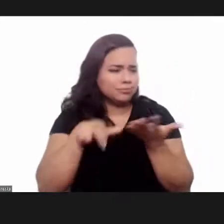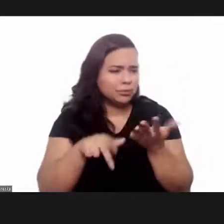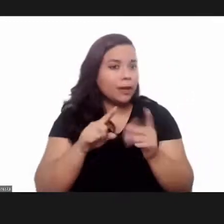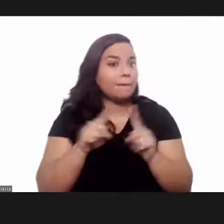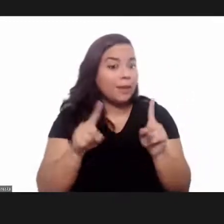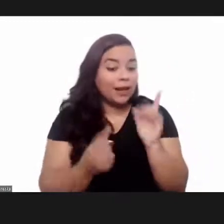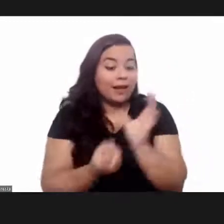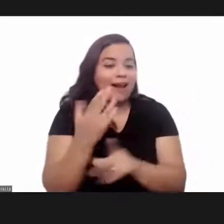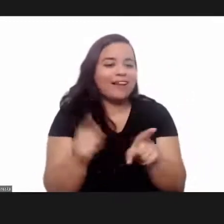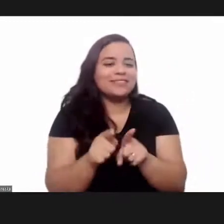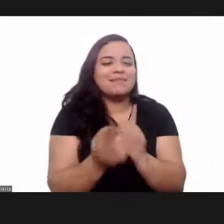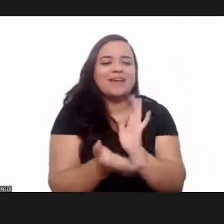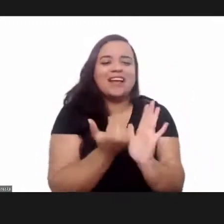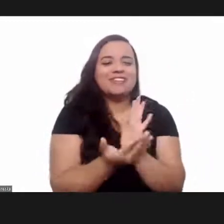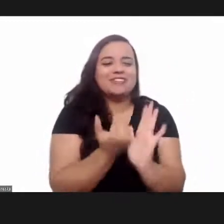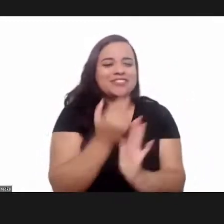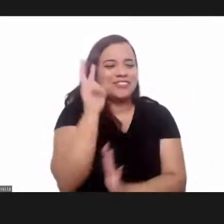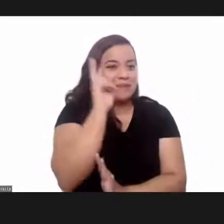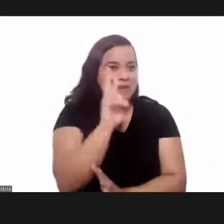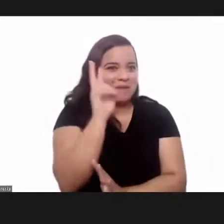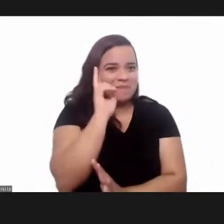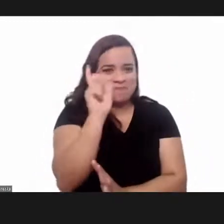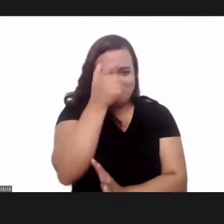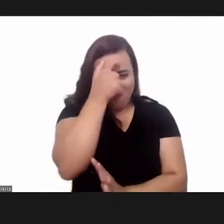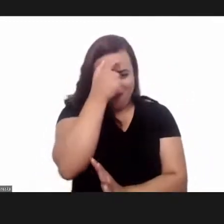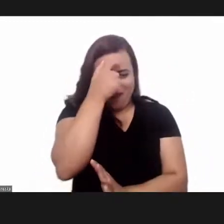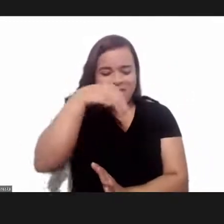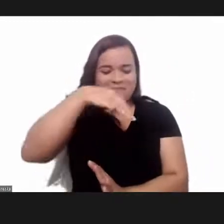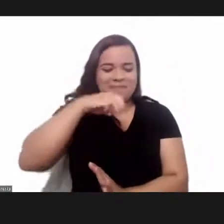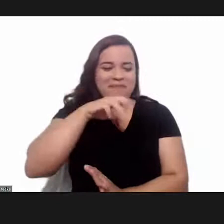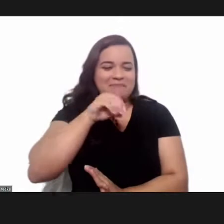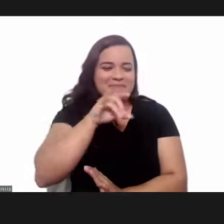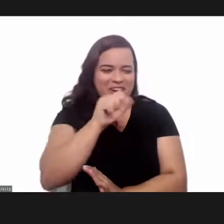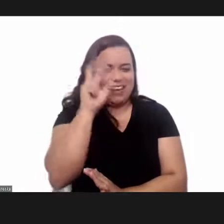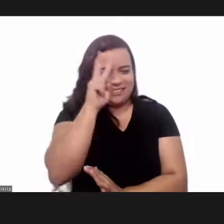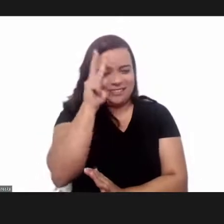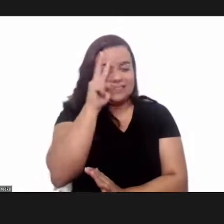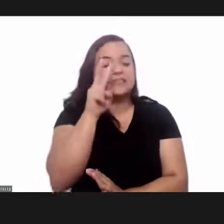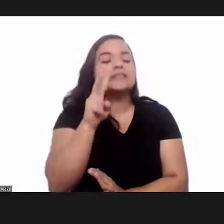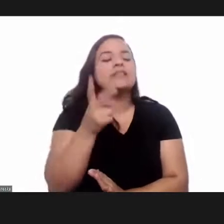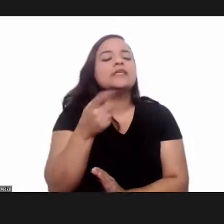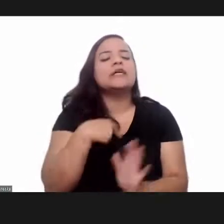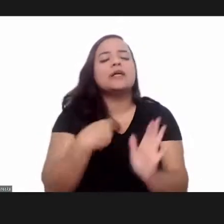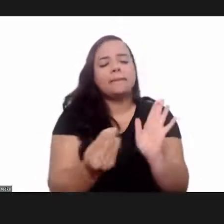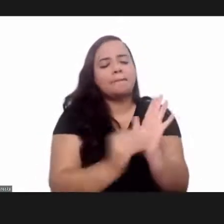created the journal memorias and the decree said the following